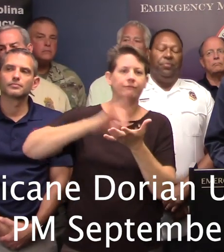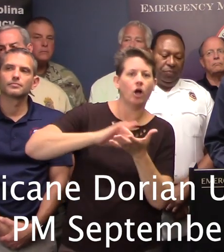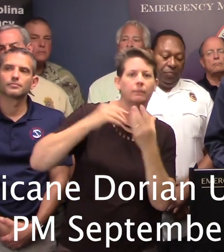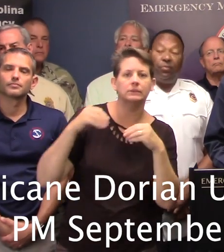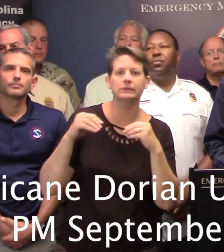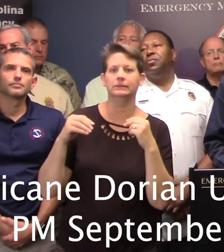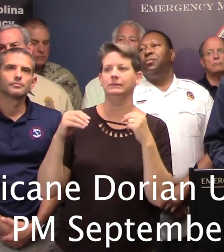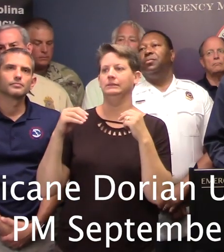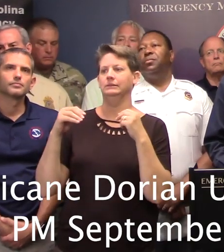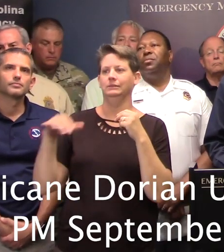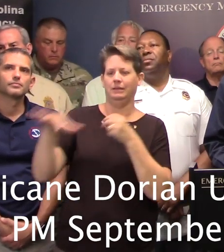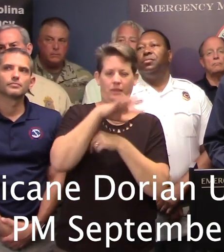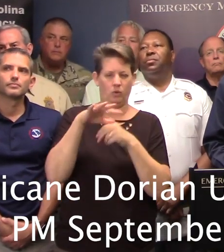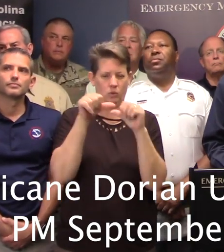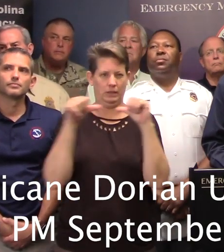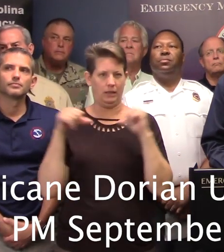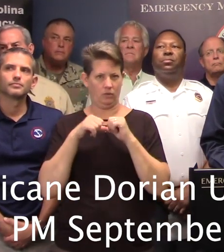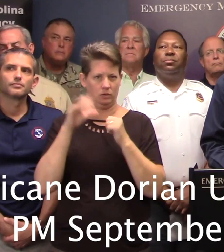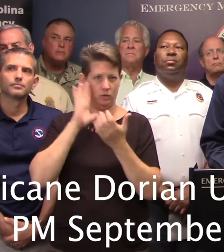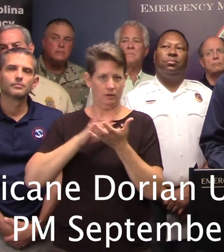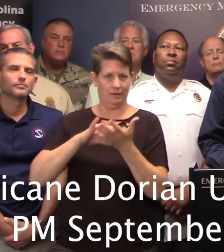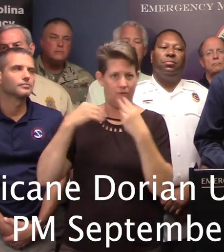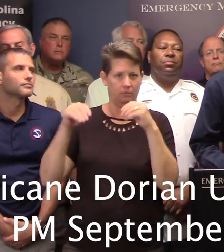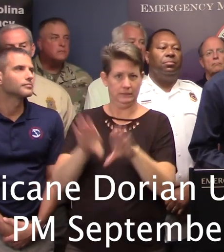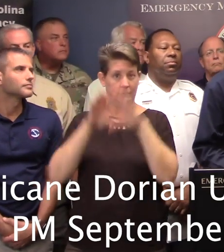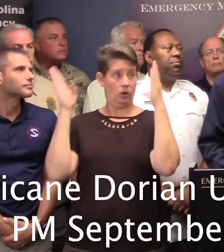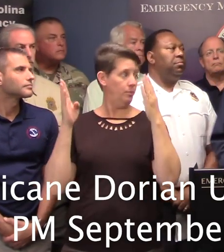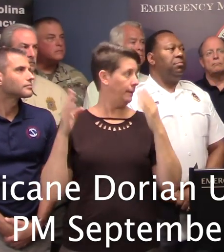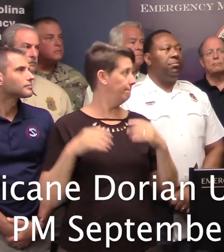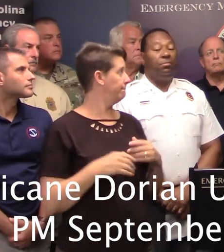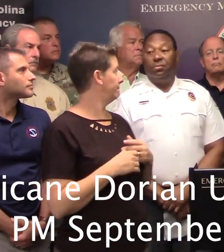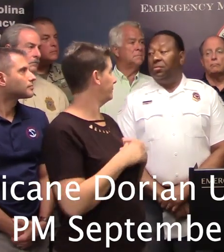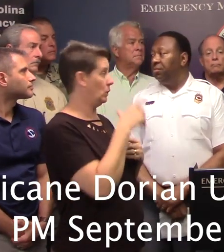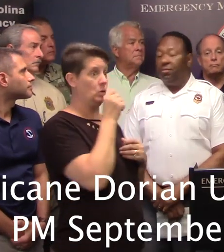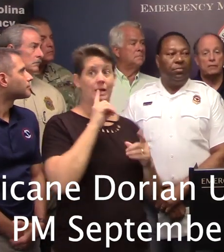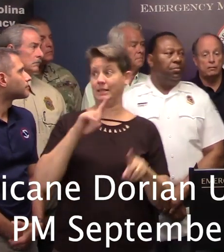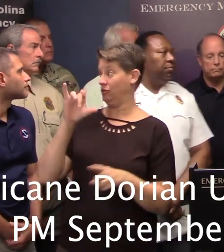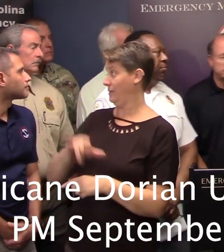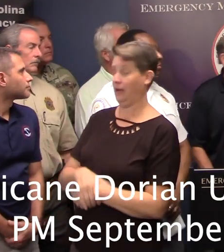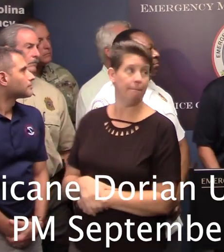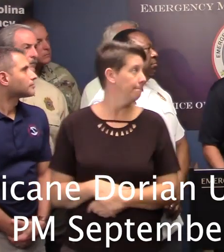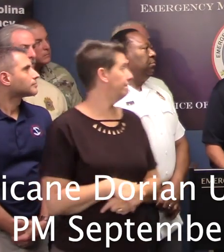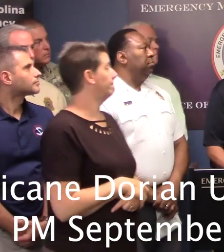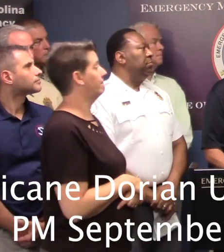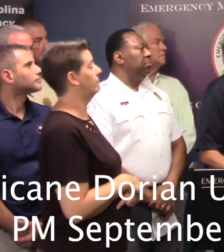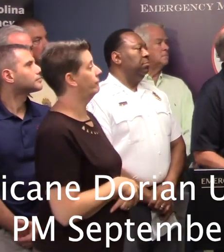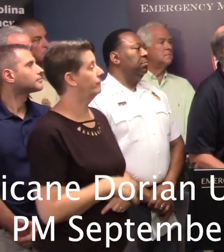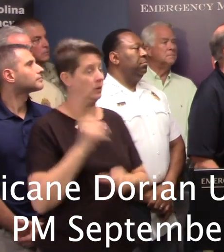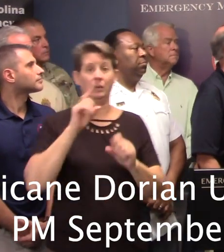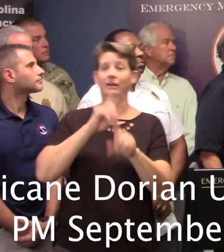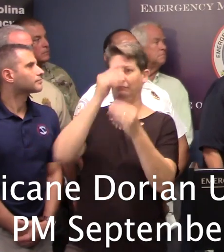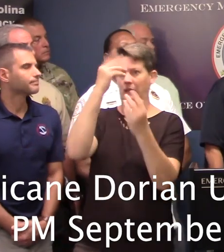In the evacuation areas? Are they going to stay open? There's an answer to that. We can get you an answer to that later.